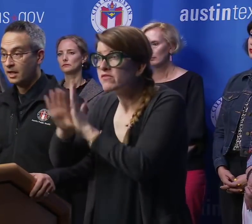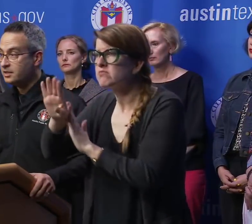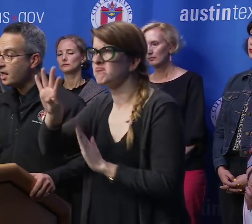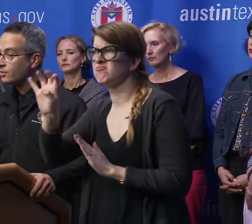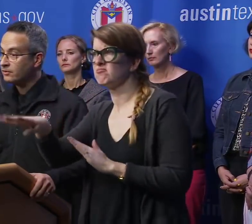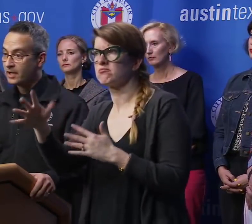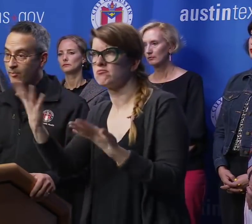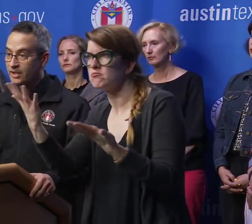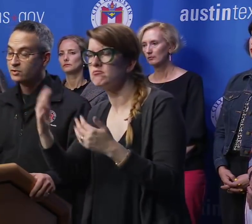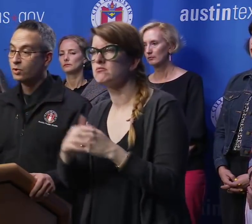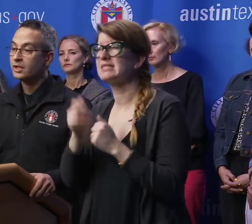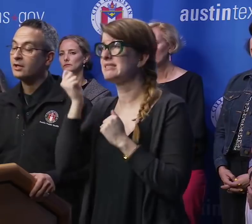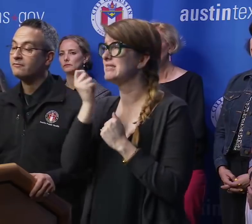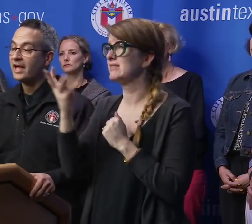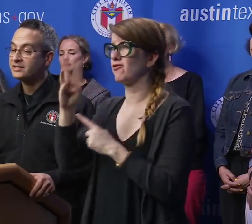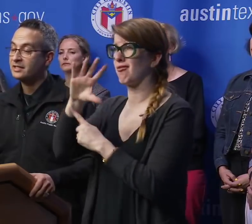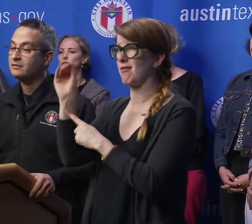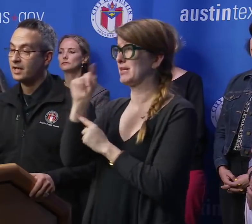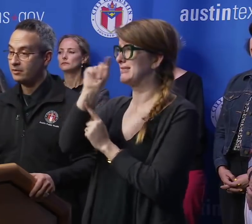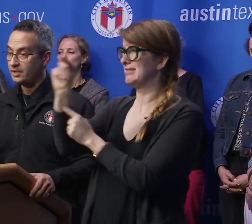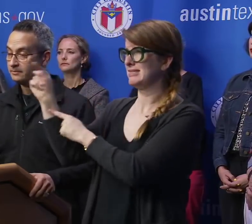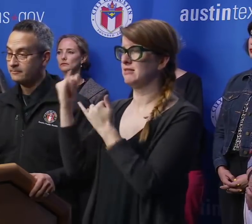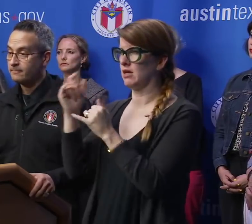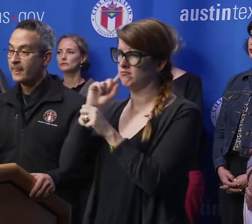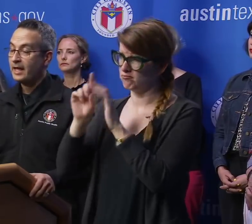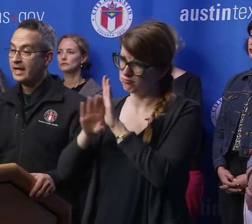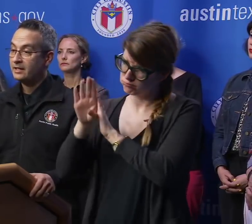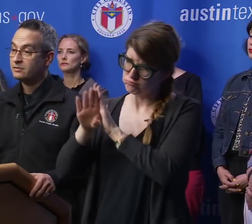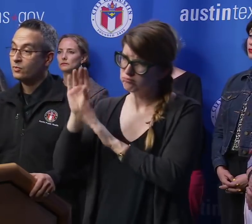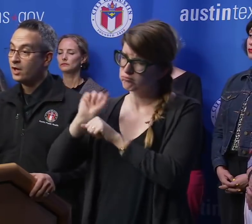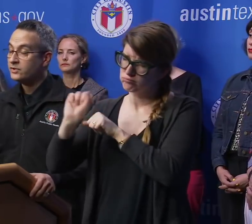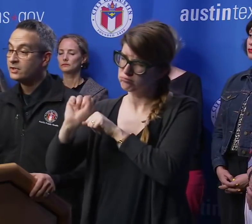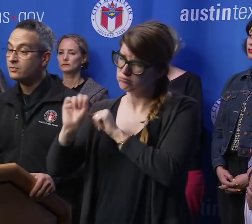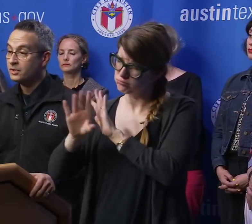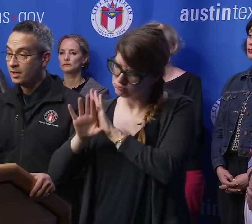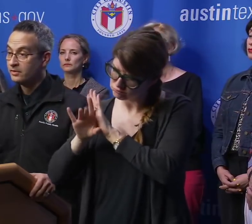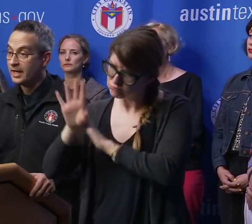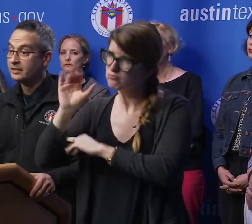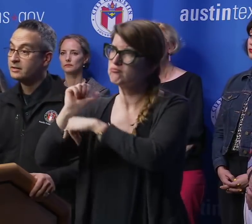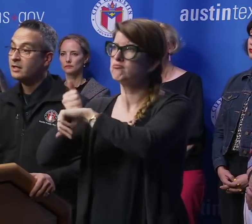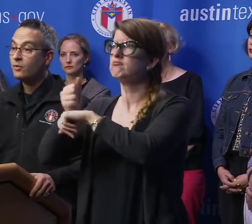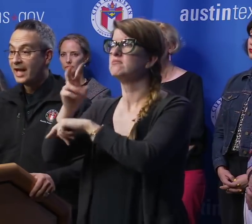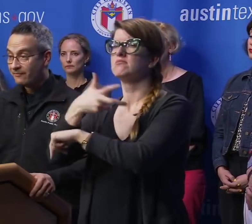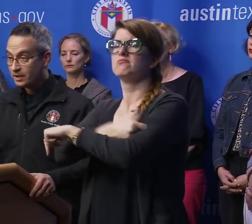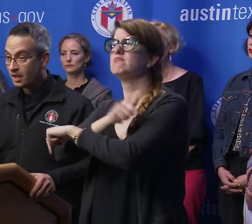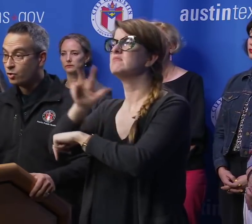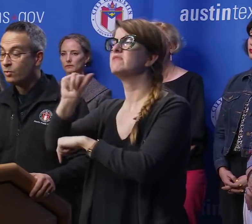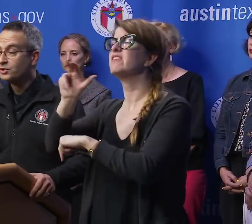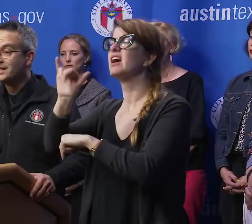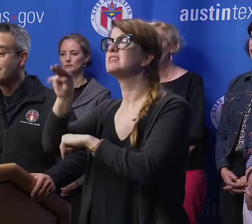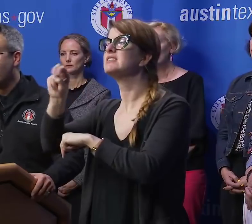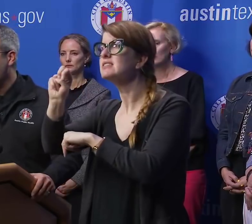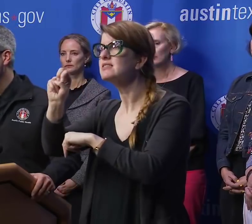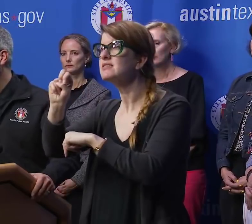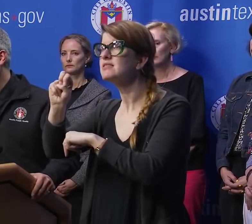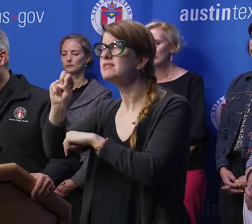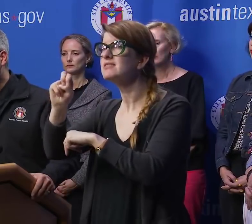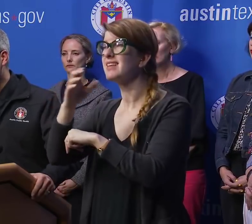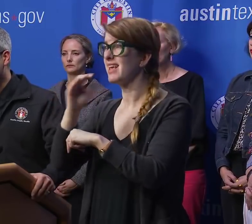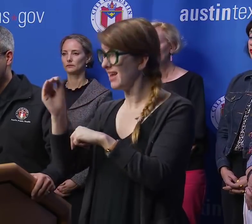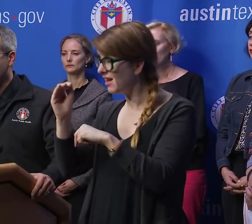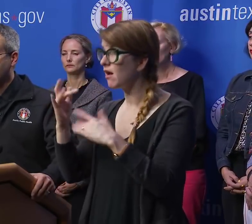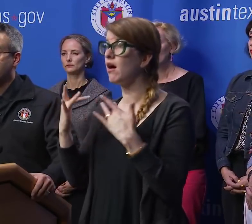know that a number of companies are working on vaccine development. And we also know that we have a normal decline